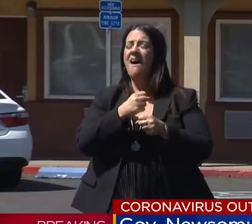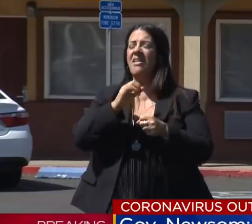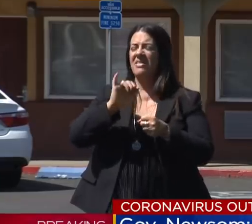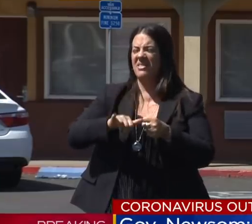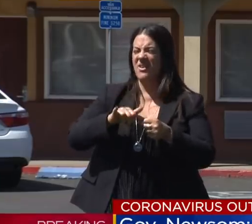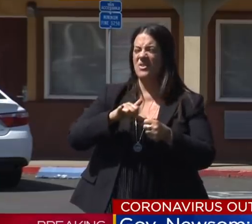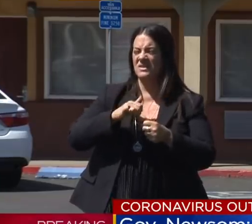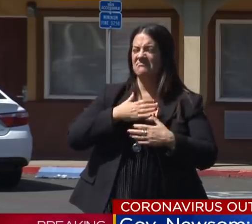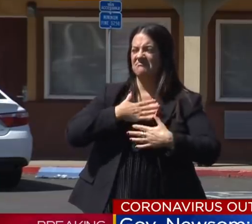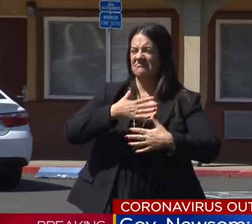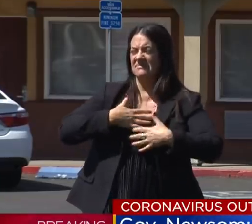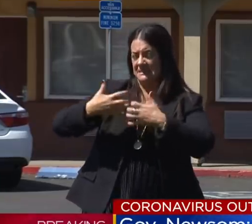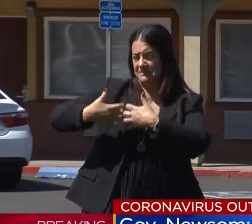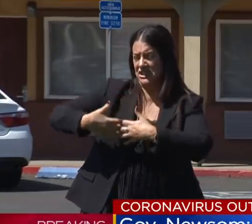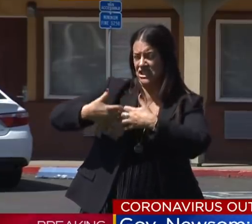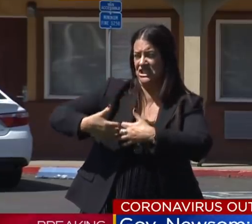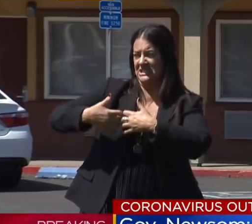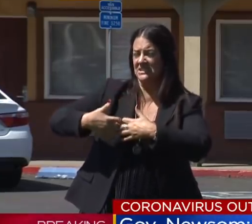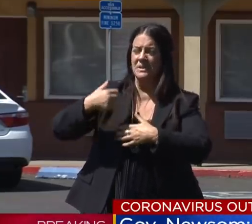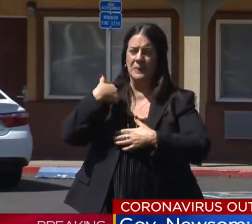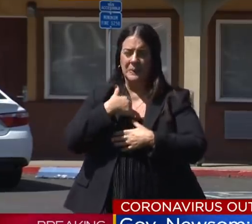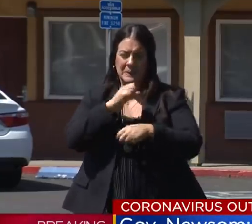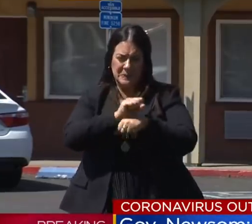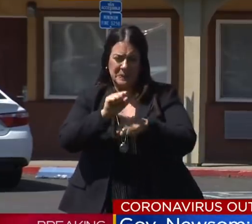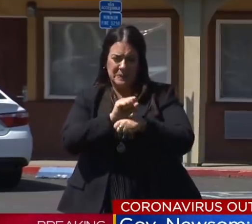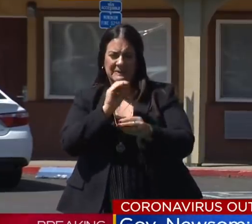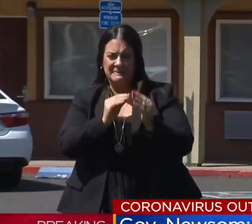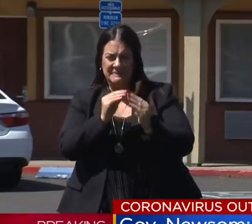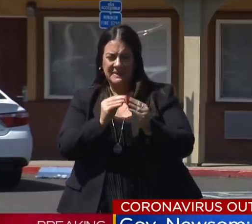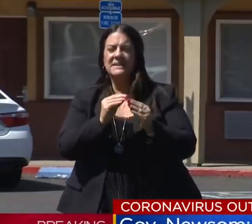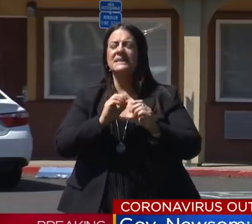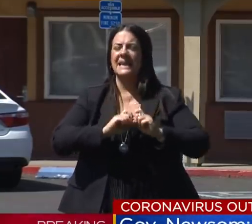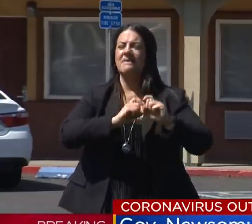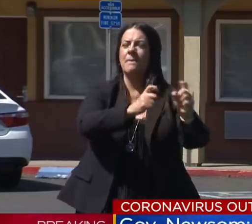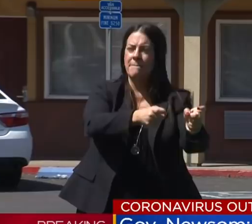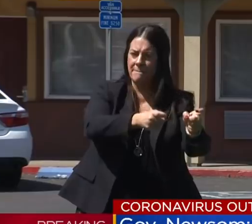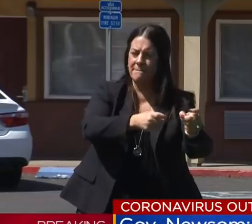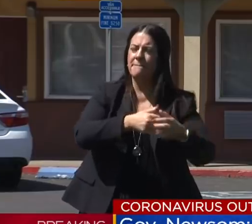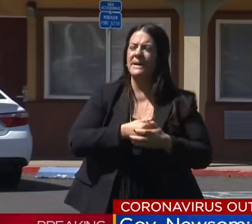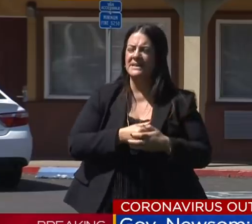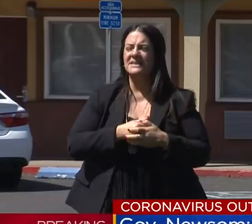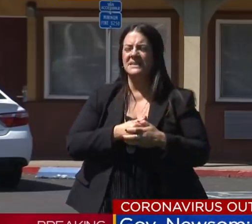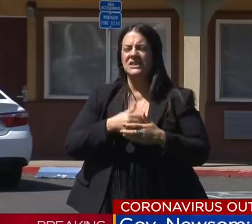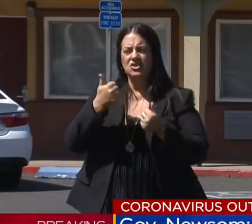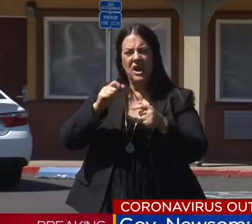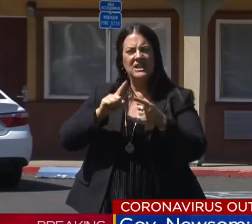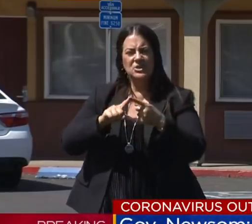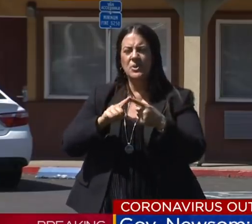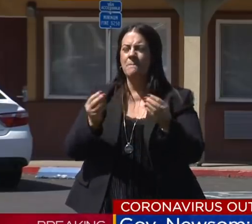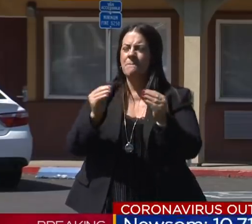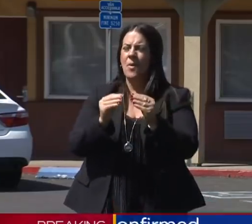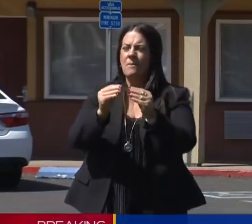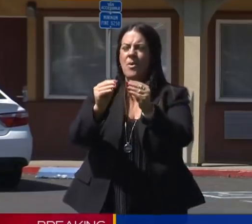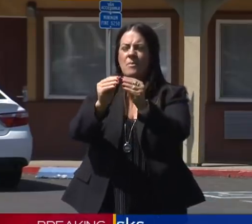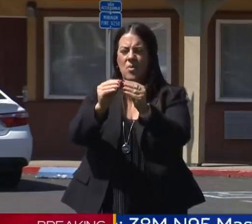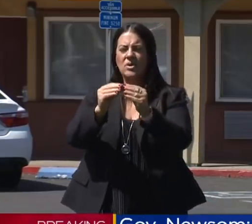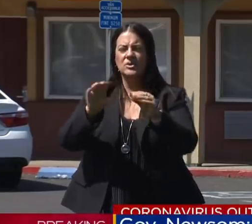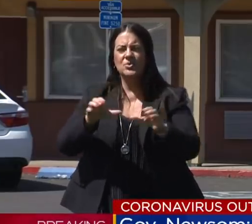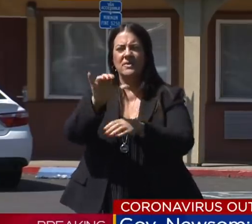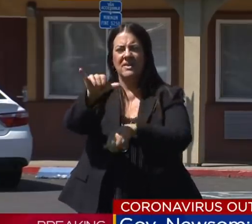Sunnyvale Bloom Energy and continuing to resource and stack up the ventilator assets as well.